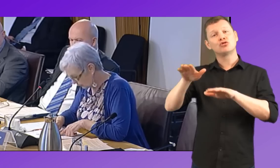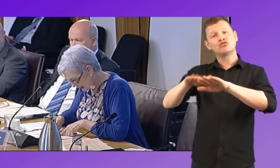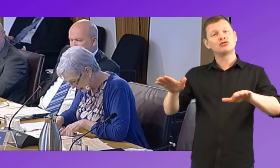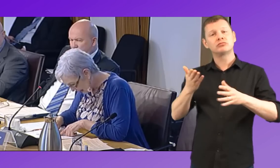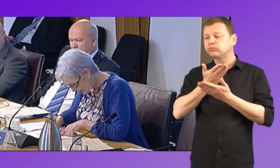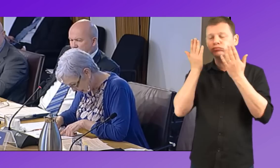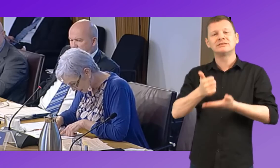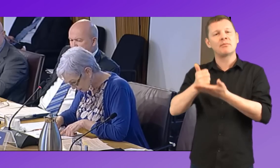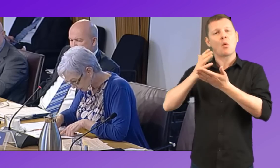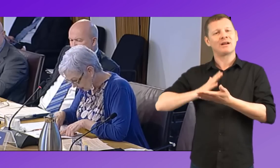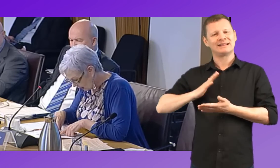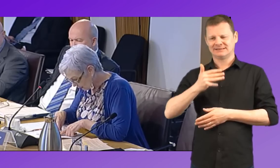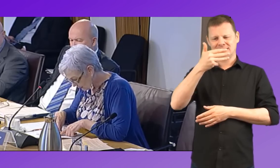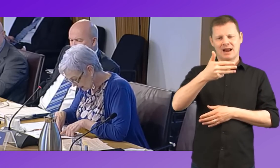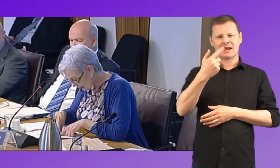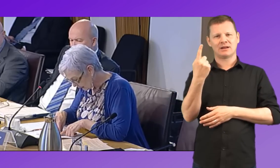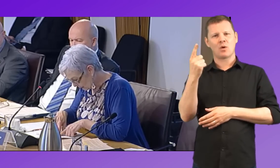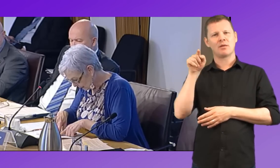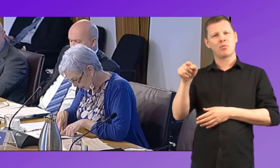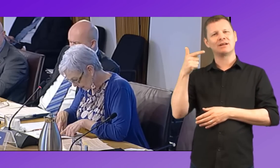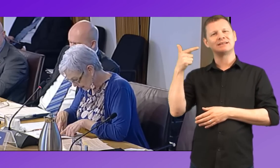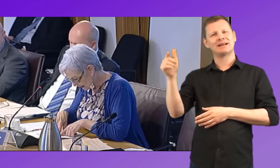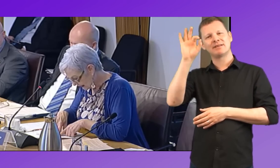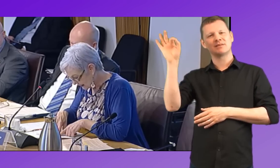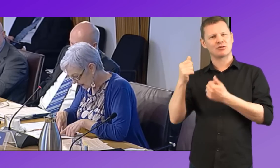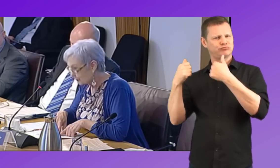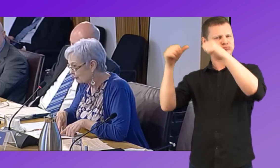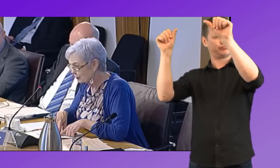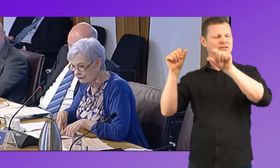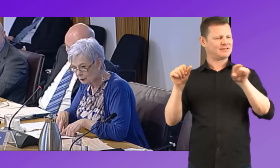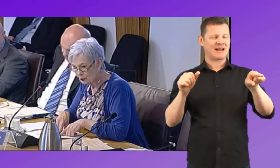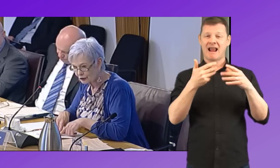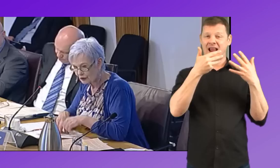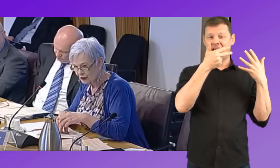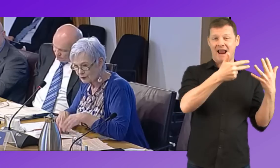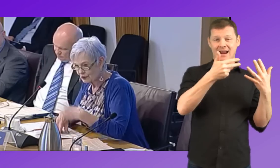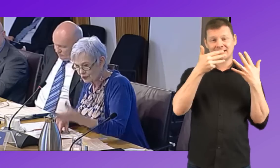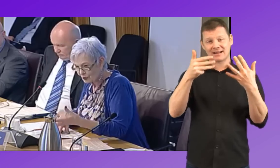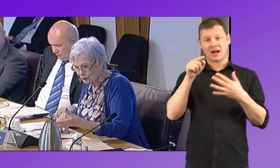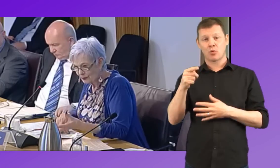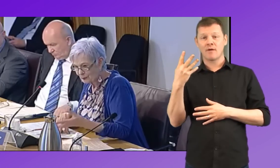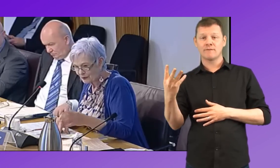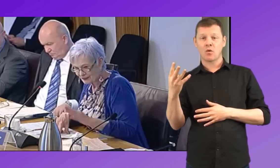.7. And with a hearing impairment, 89.4, which on paper